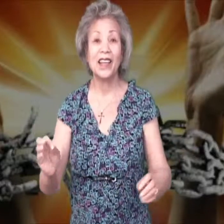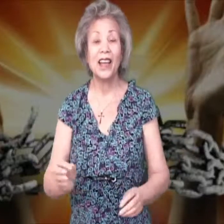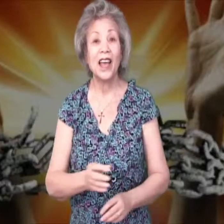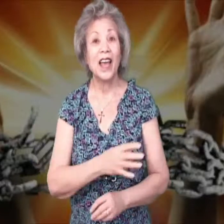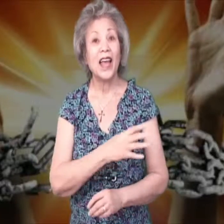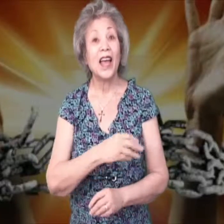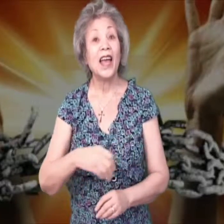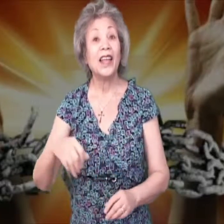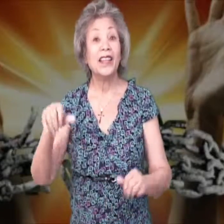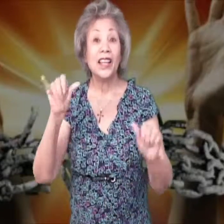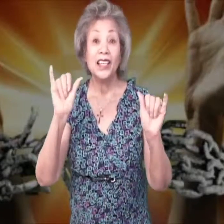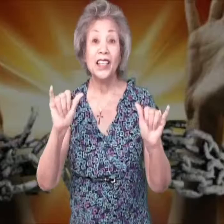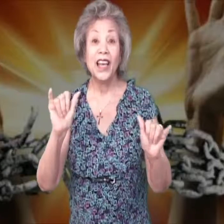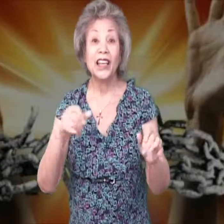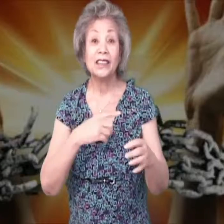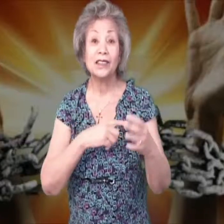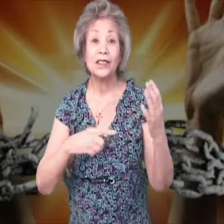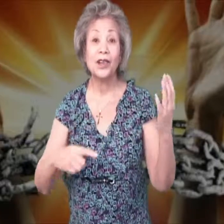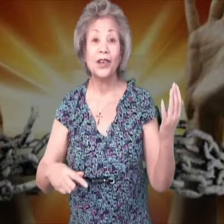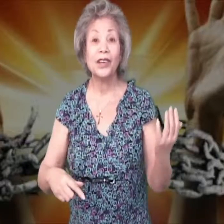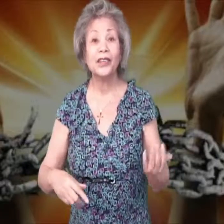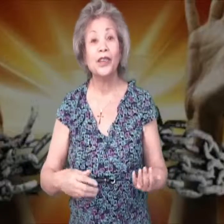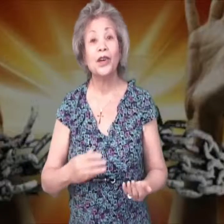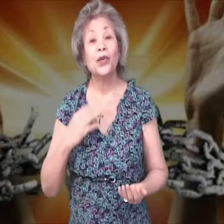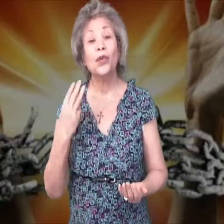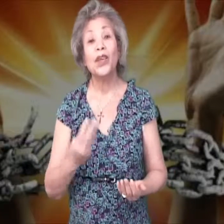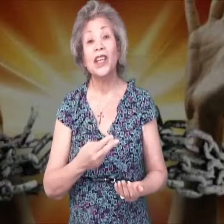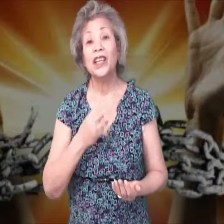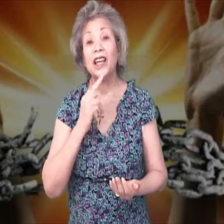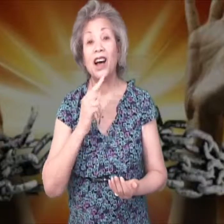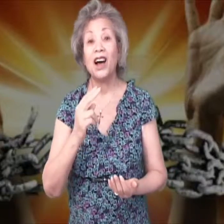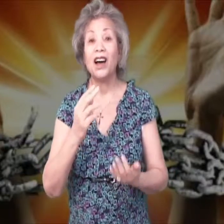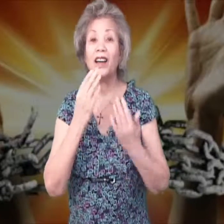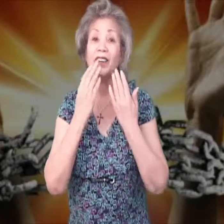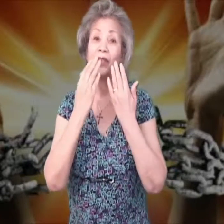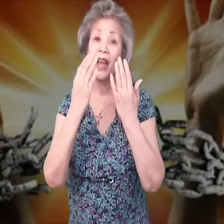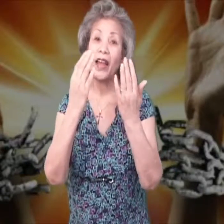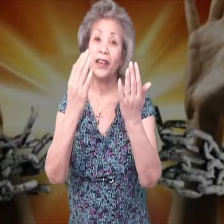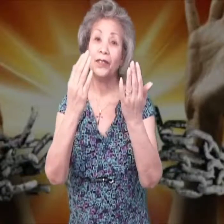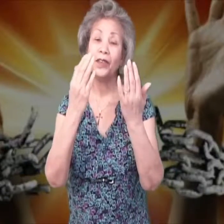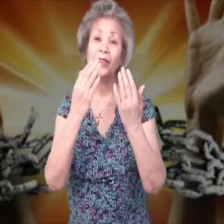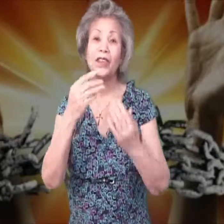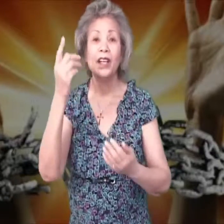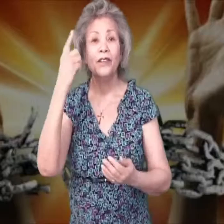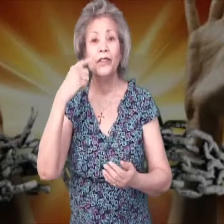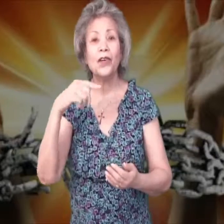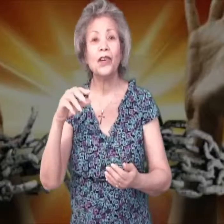And yes, Lord, we are grateful for